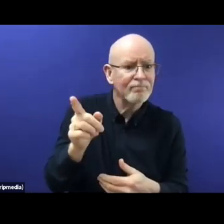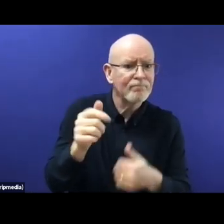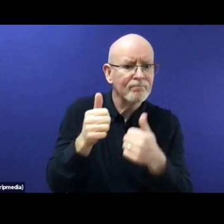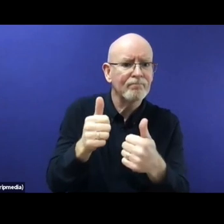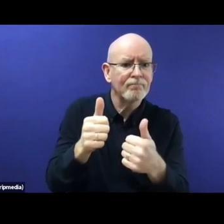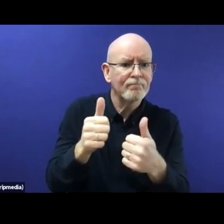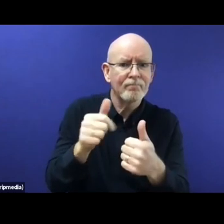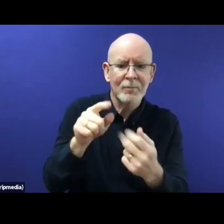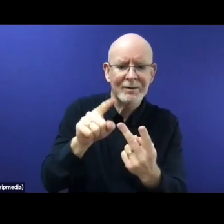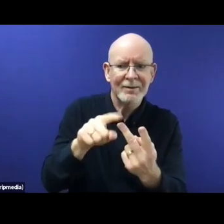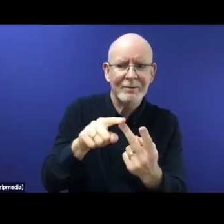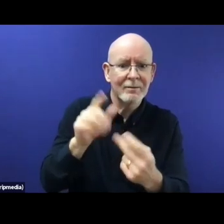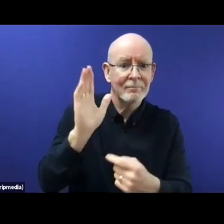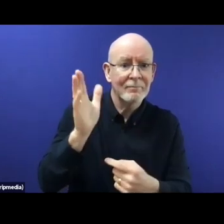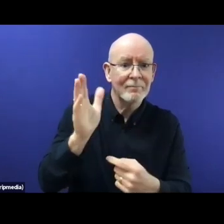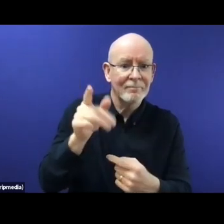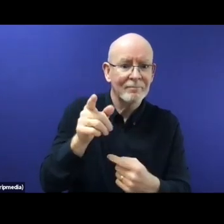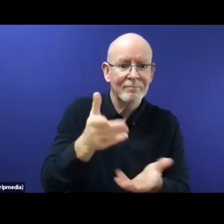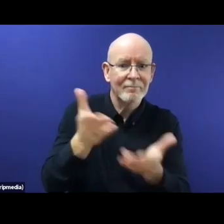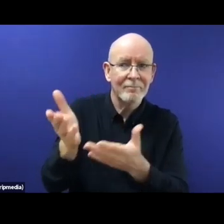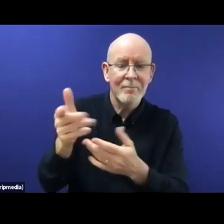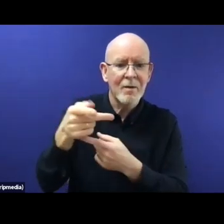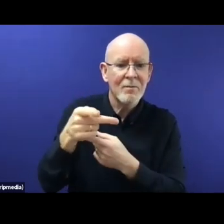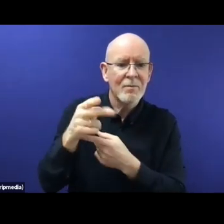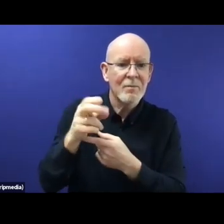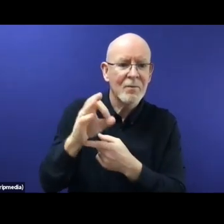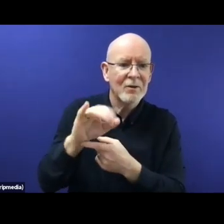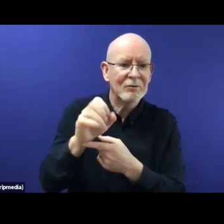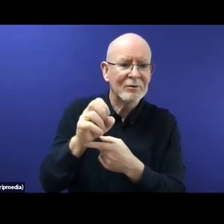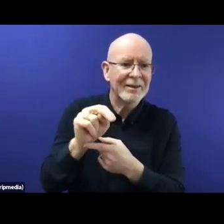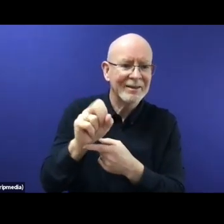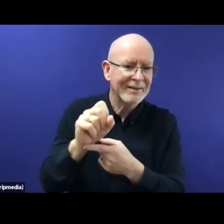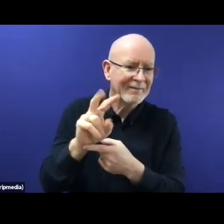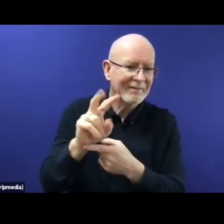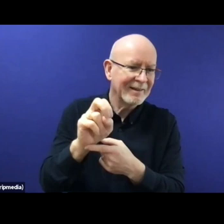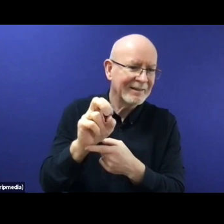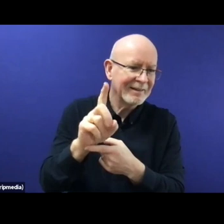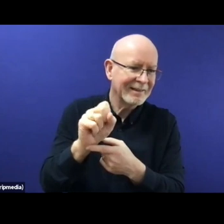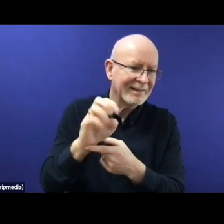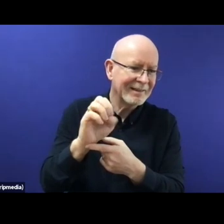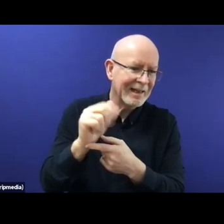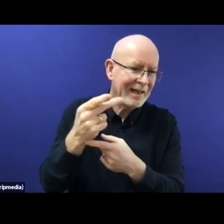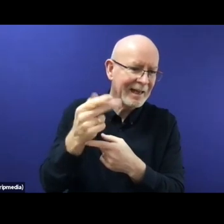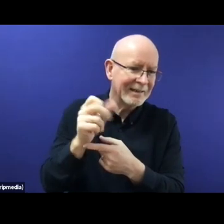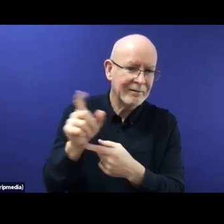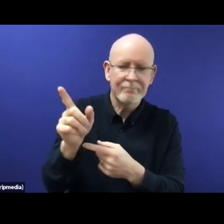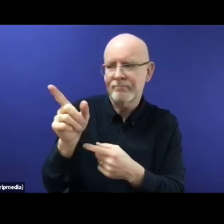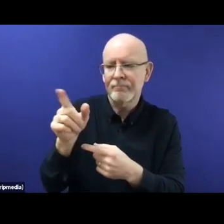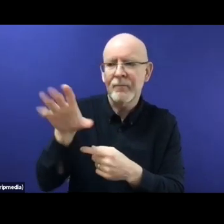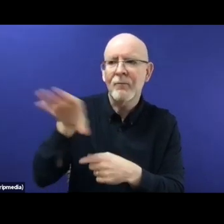into more details into current policy and legal developments in Europe concerning asylum and refugee in